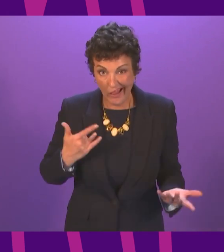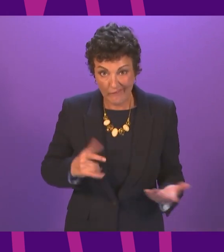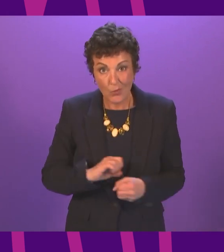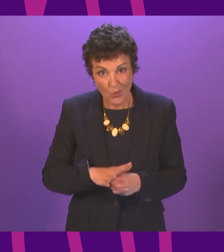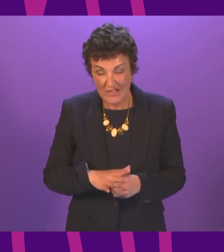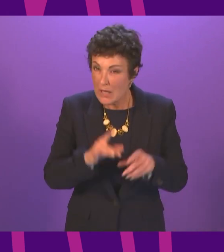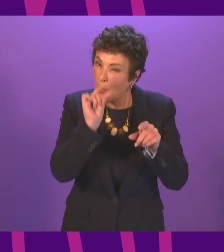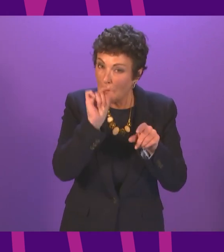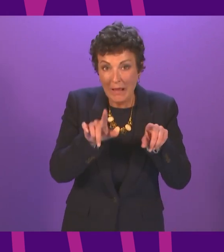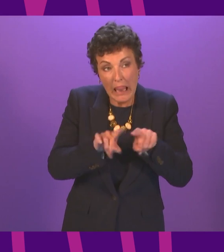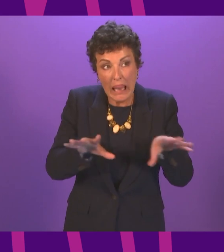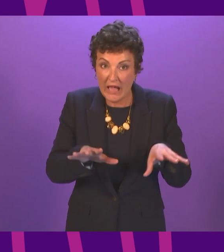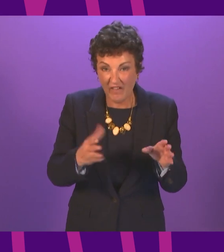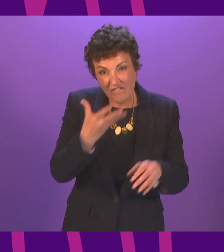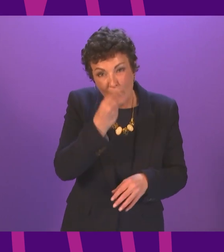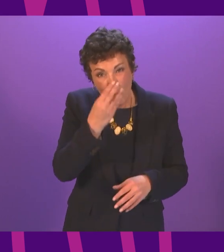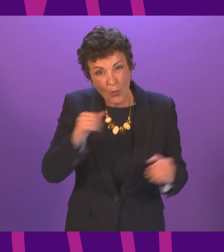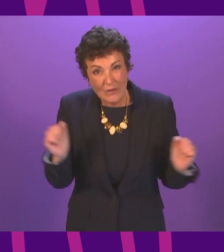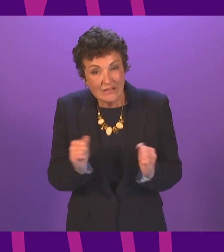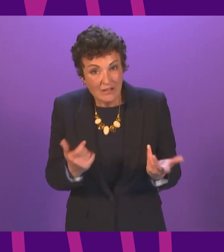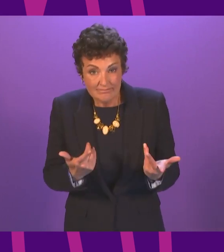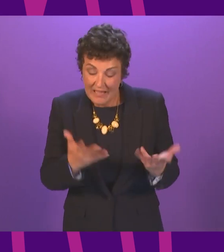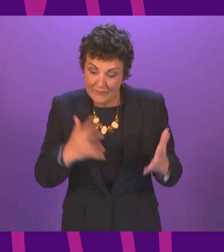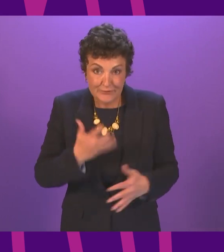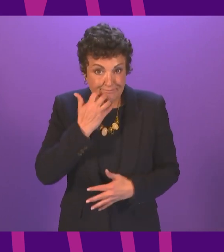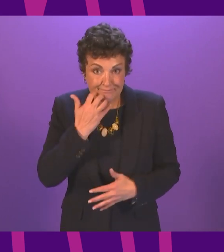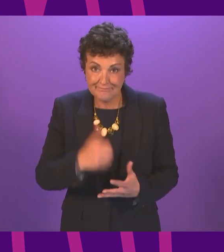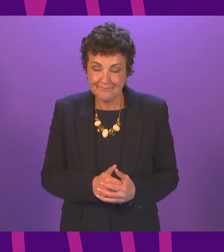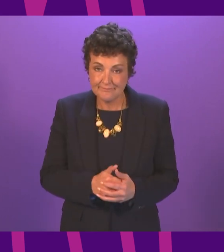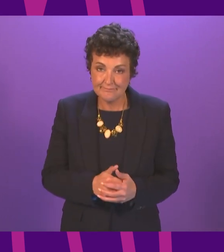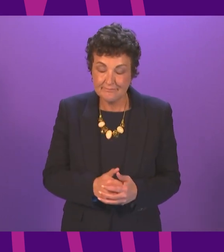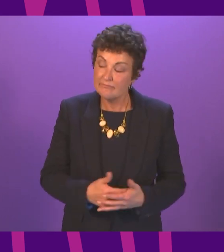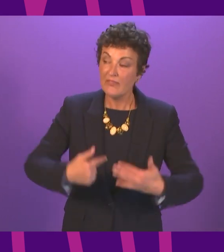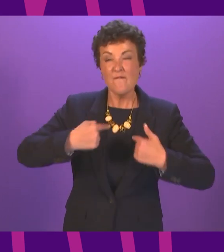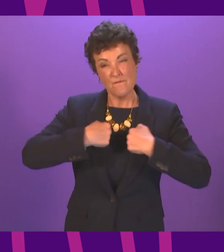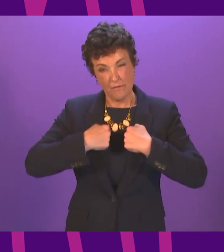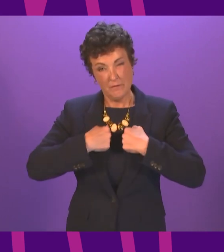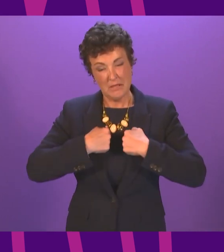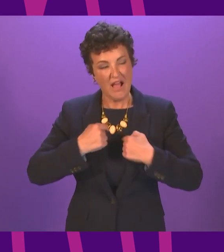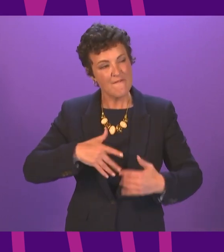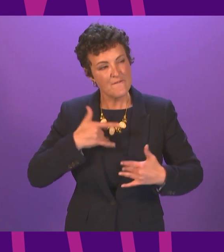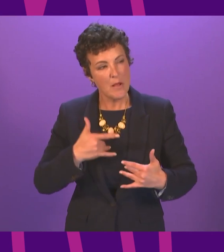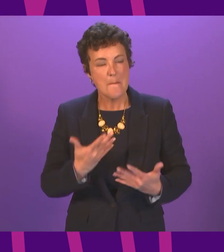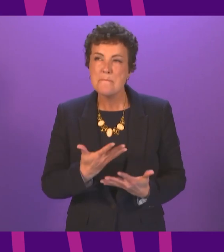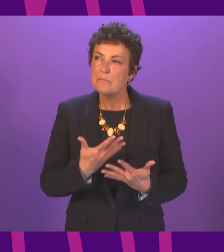with Covid in the future. The biggest weapon in our armoury against Covid and allowing us to relax